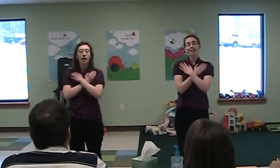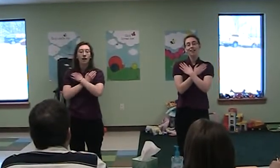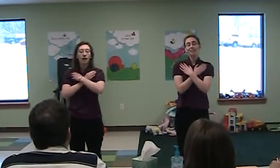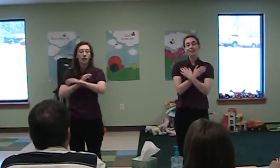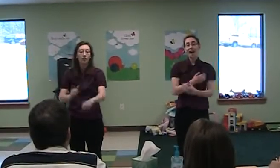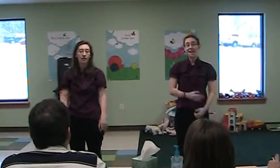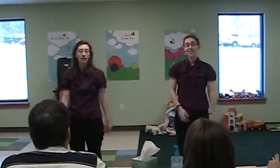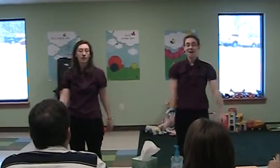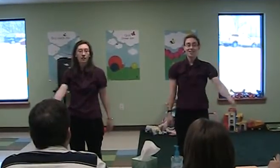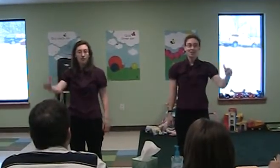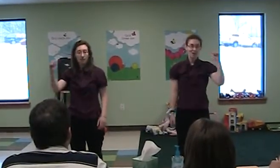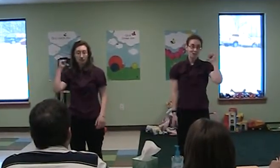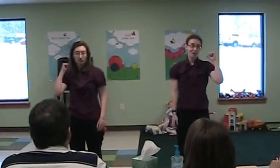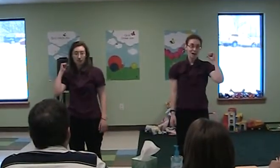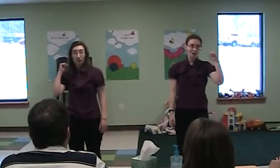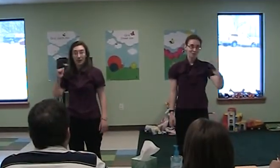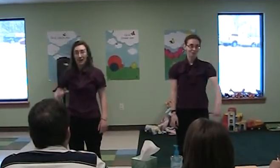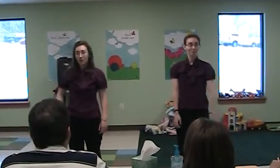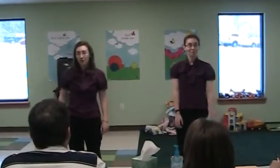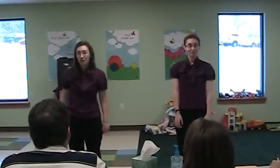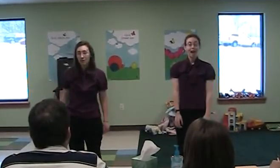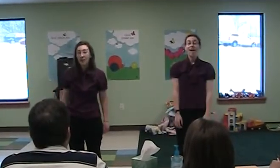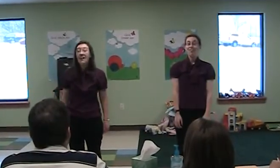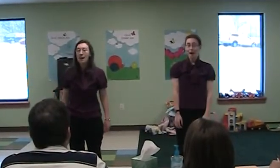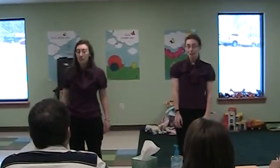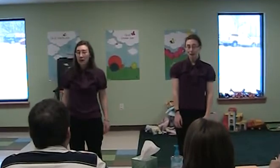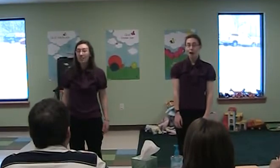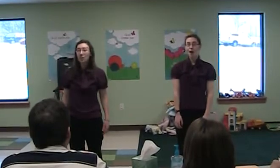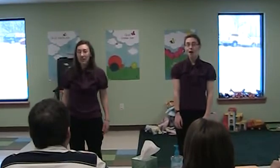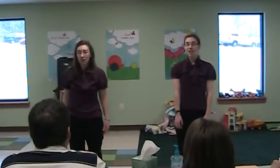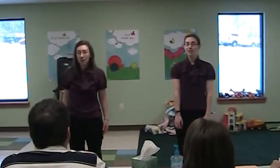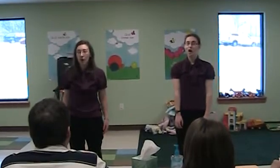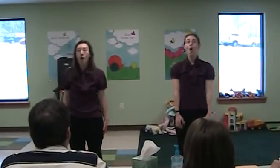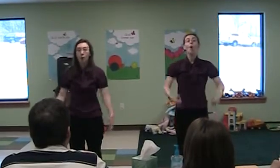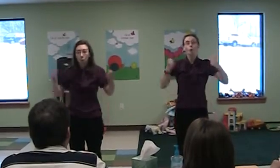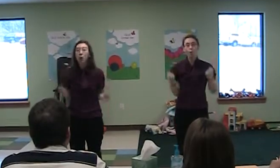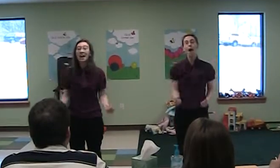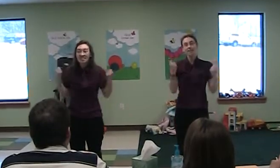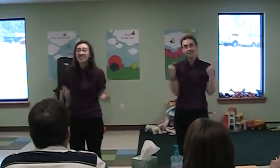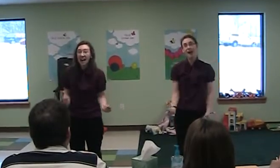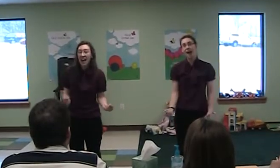As I did yesterday, when I learned that Michael Angelo was dead!